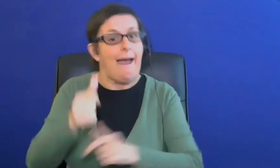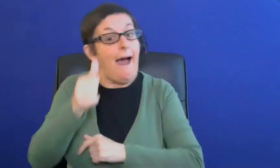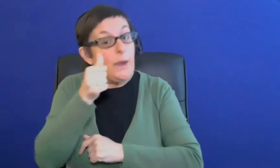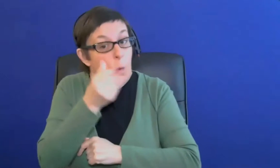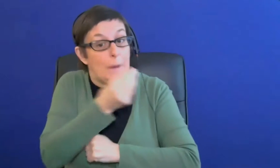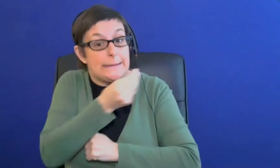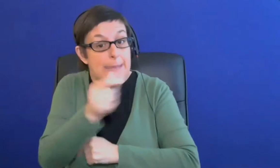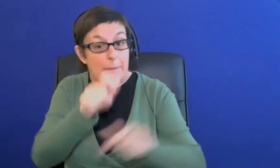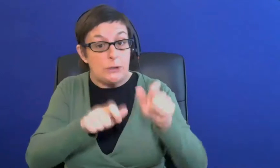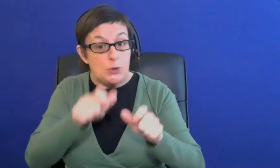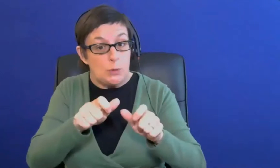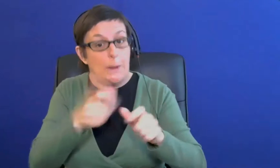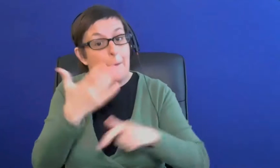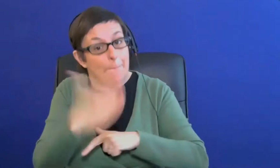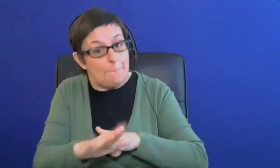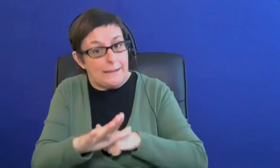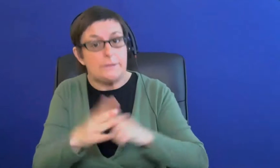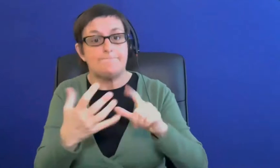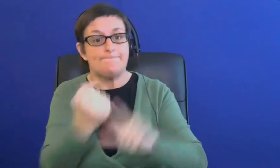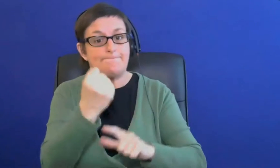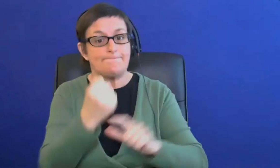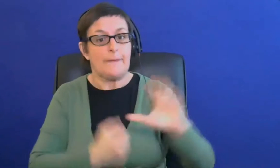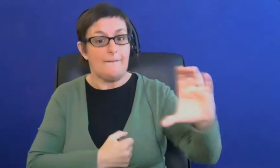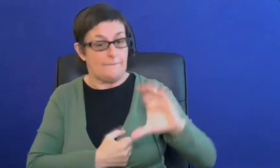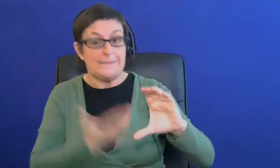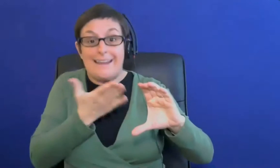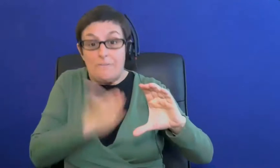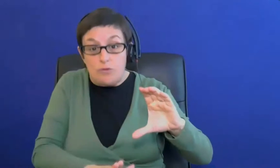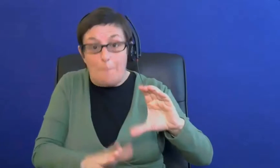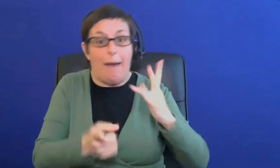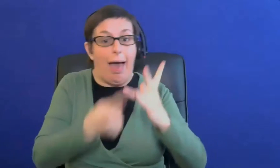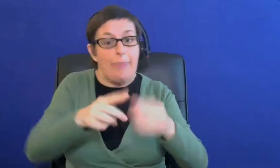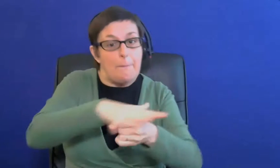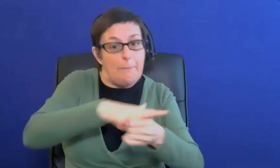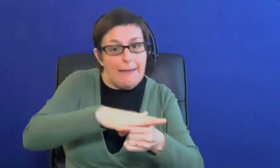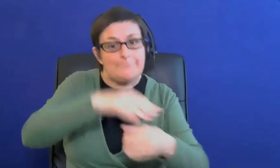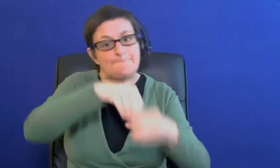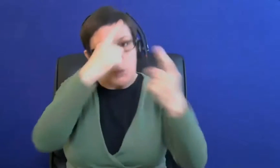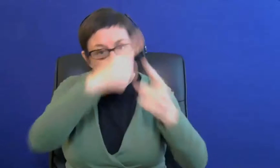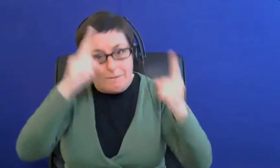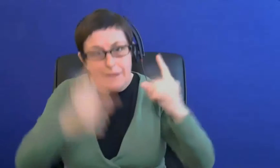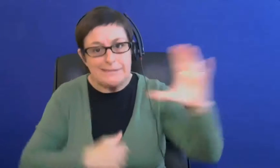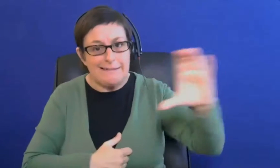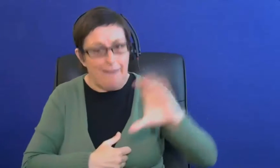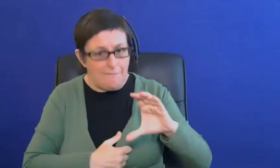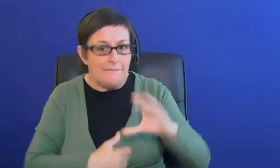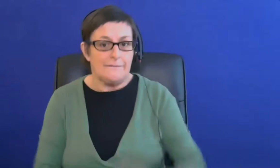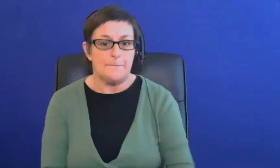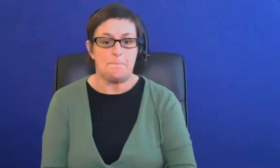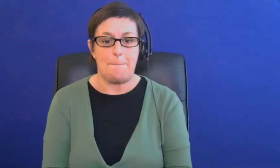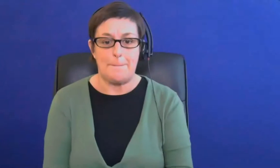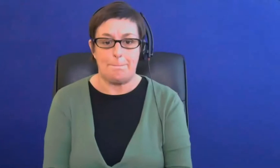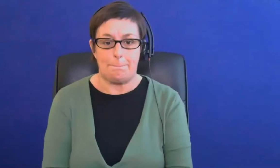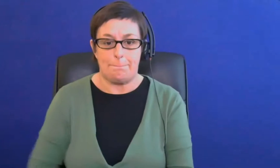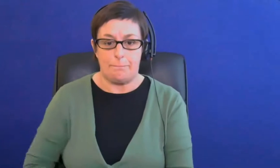can sometimes seek funding from from other sources to help cover that cost okay thank you amy so